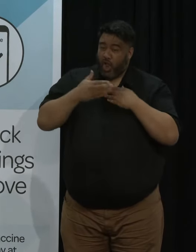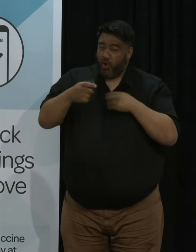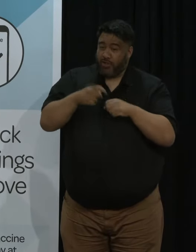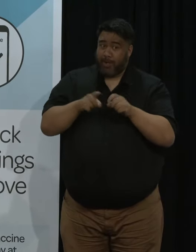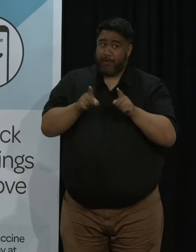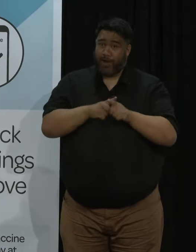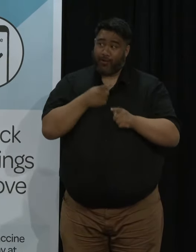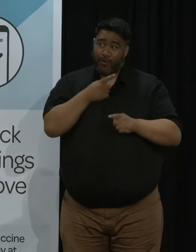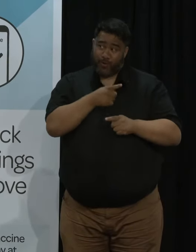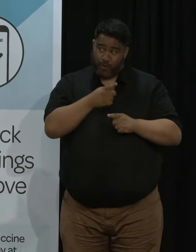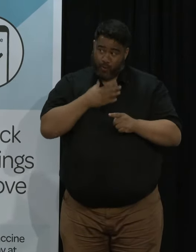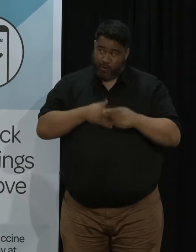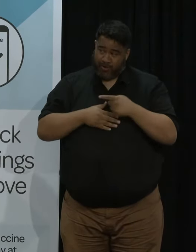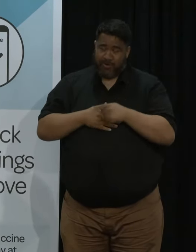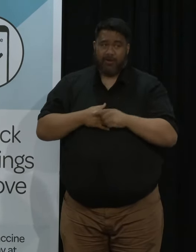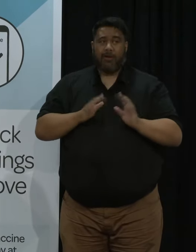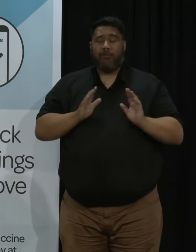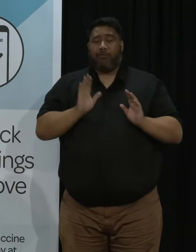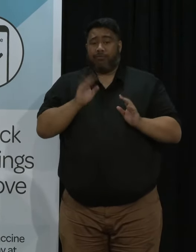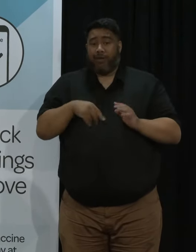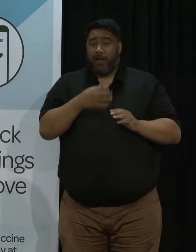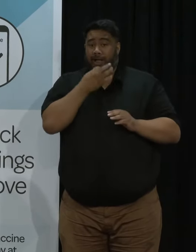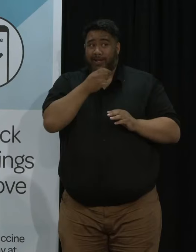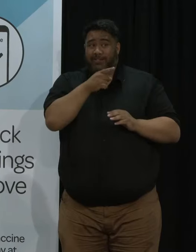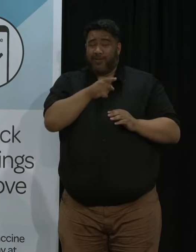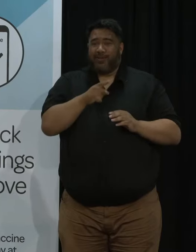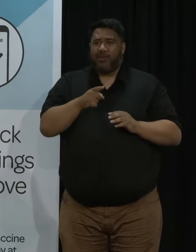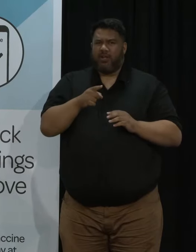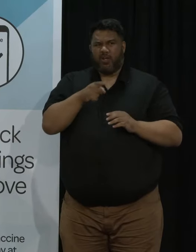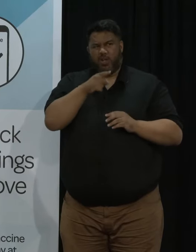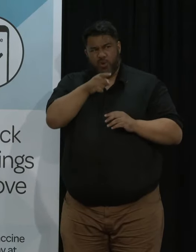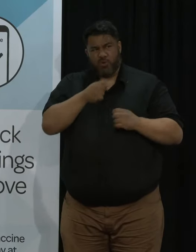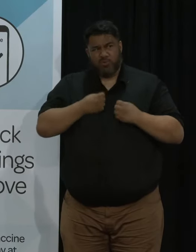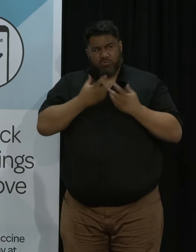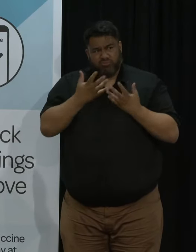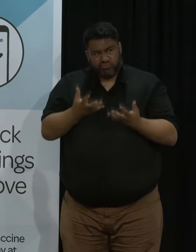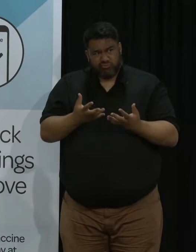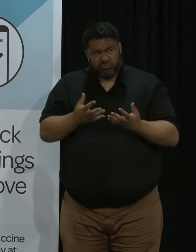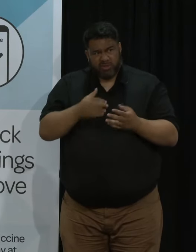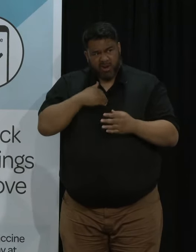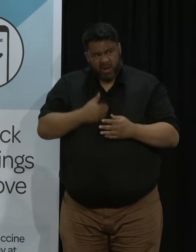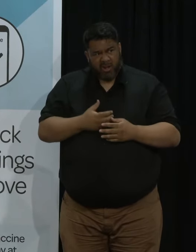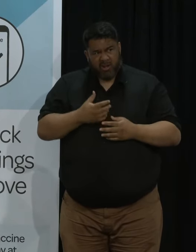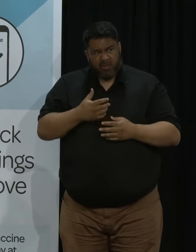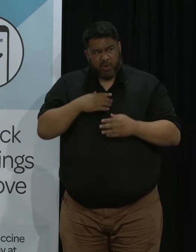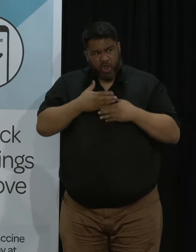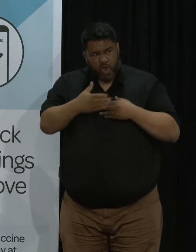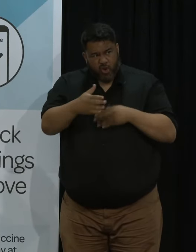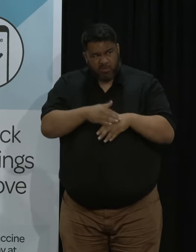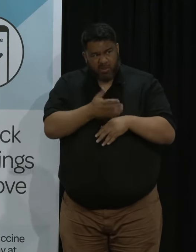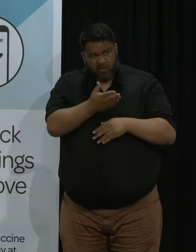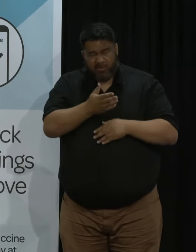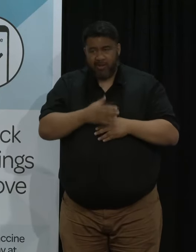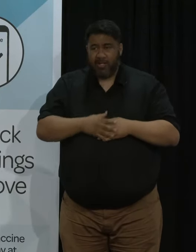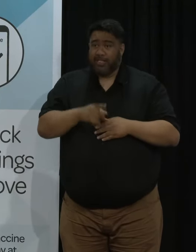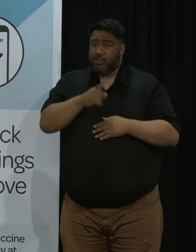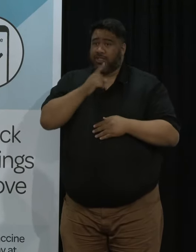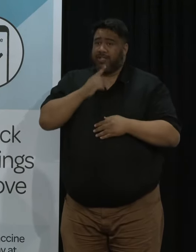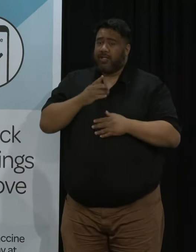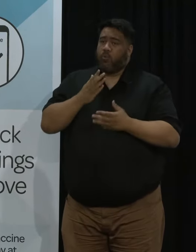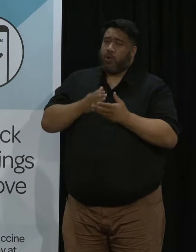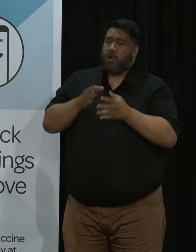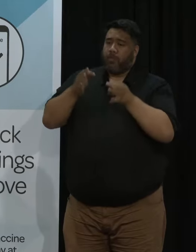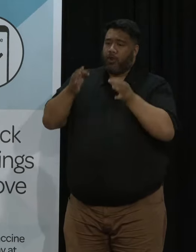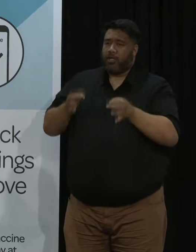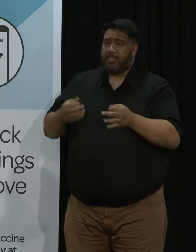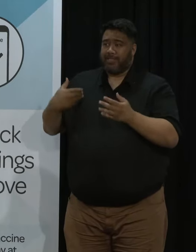One of the questions I asked her was that's a really long time aren't you exhausted? One of her reflections was how much politics and the political cycle